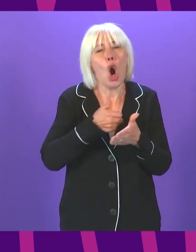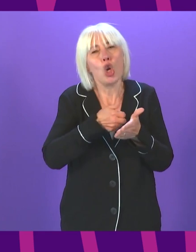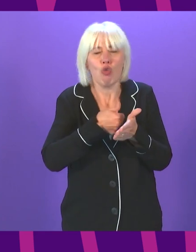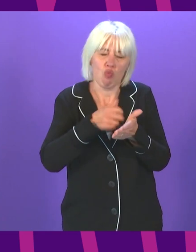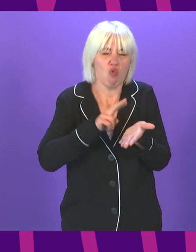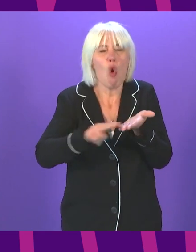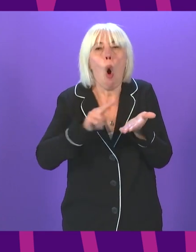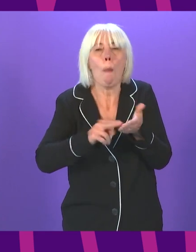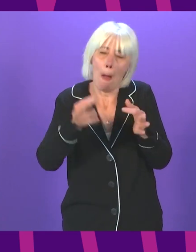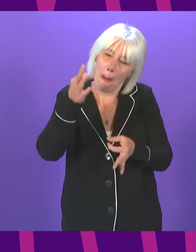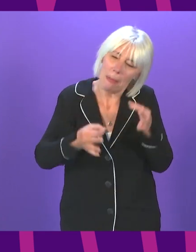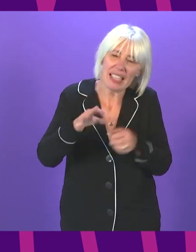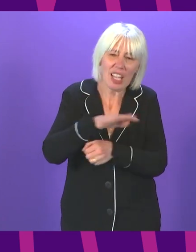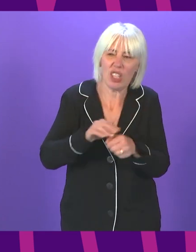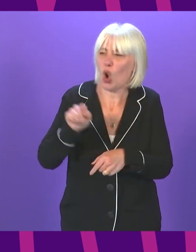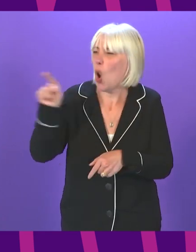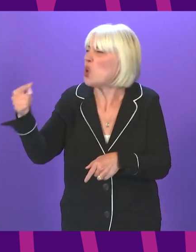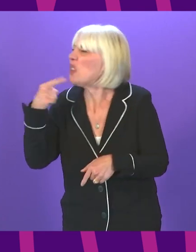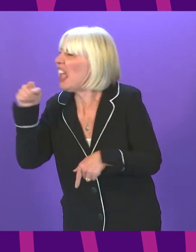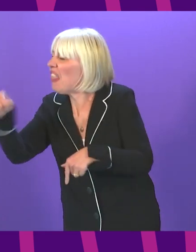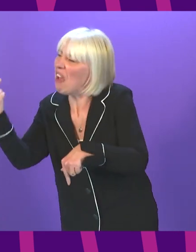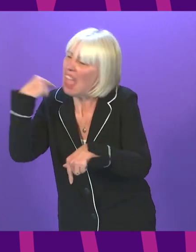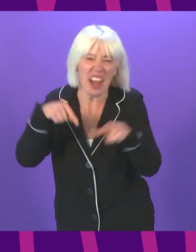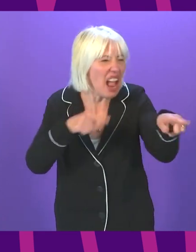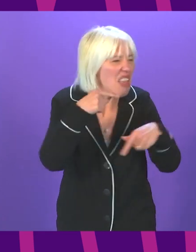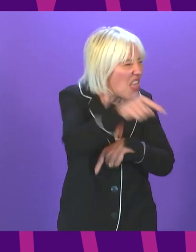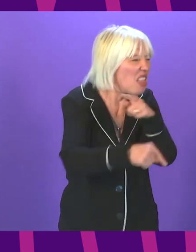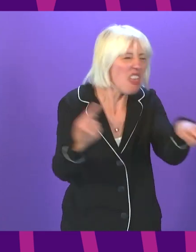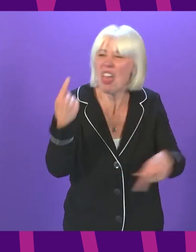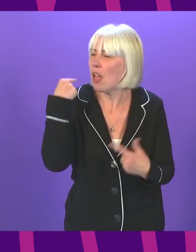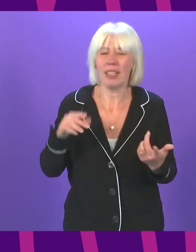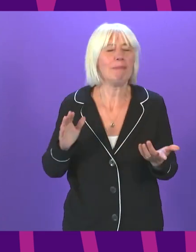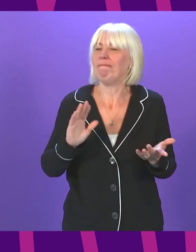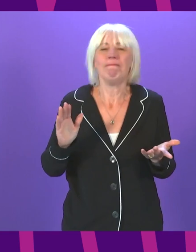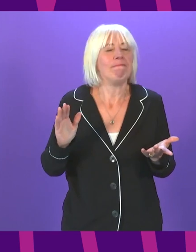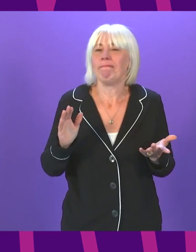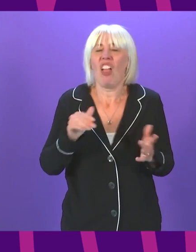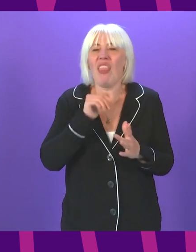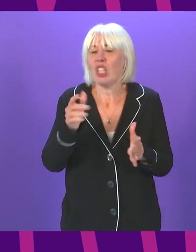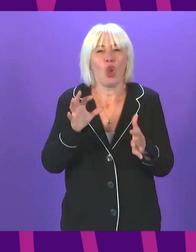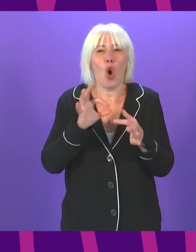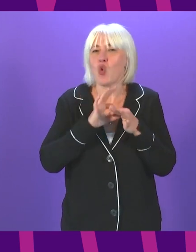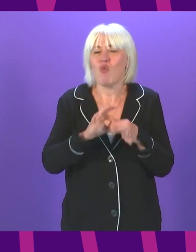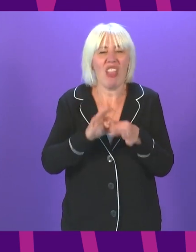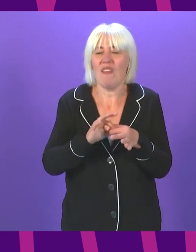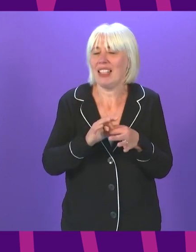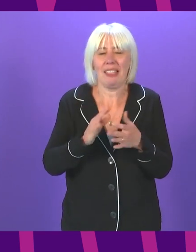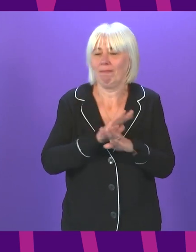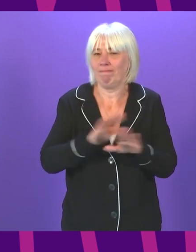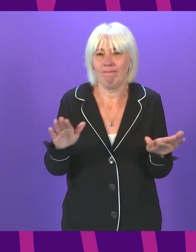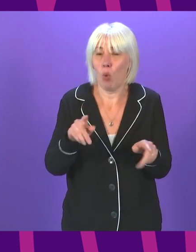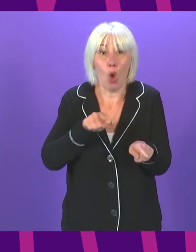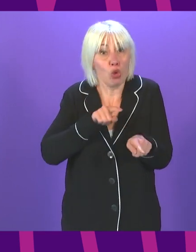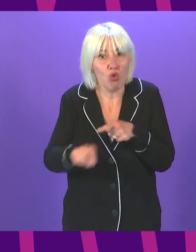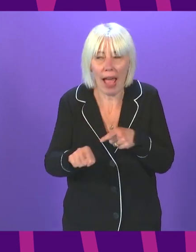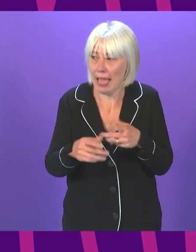where, you know, who said what when and, you know, is a politician saying the same now as they said a few weeks ago, is as relevant as it is on other issues. We are all trying to